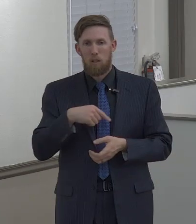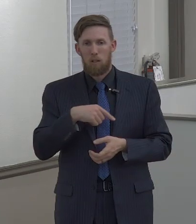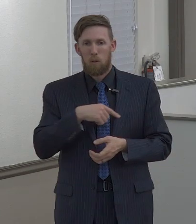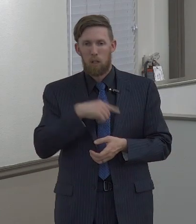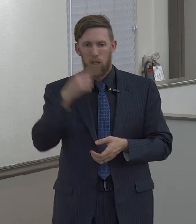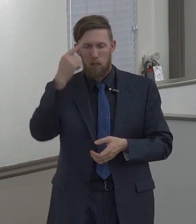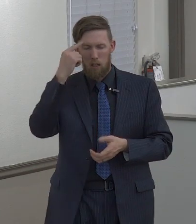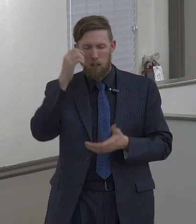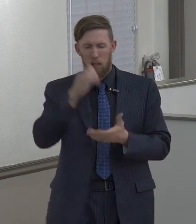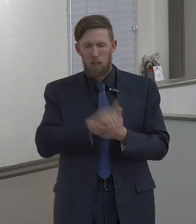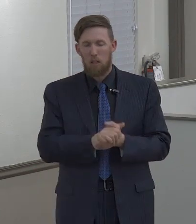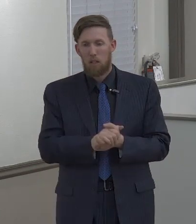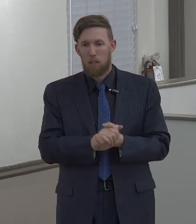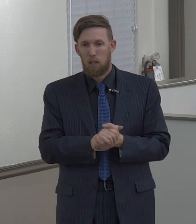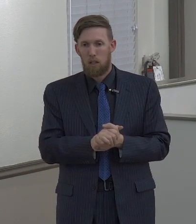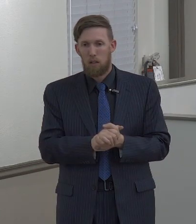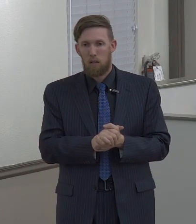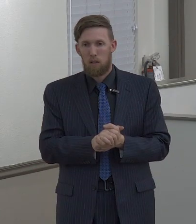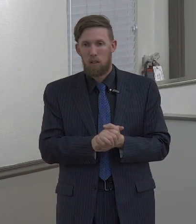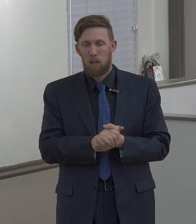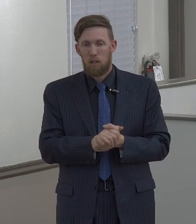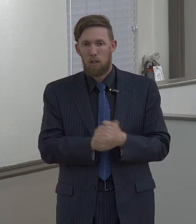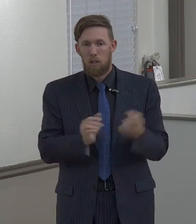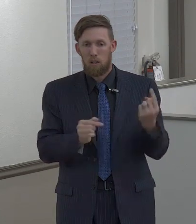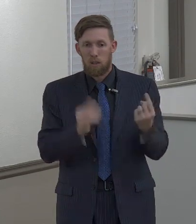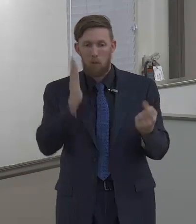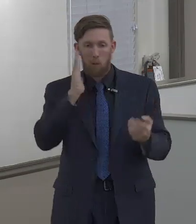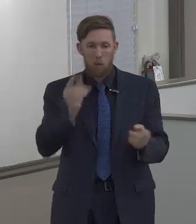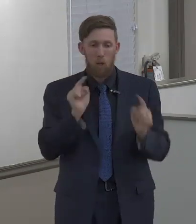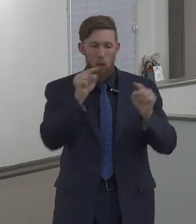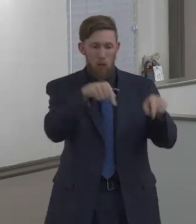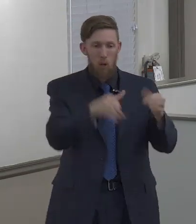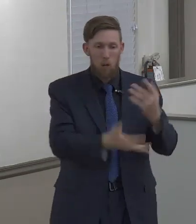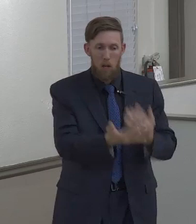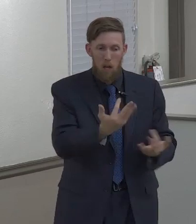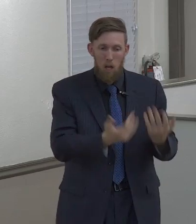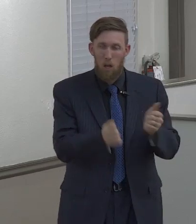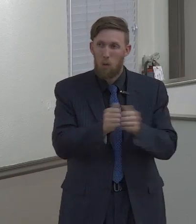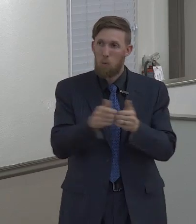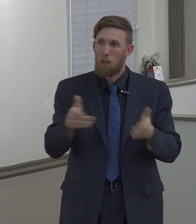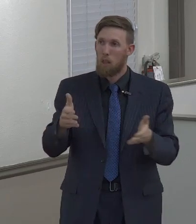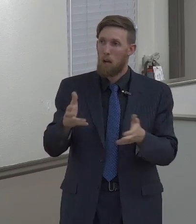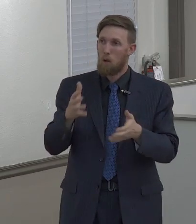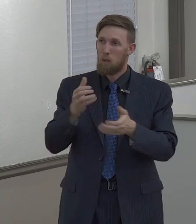separated from God in a place called hell.